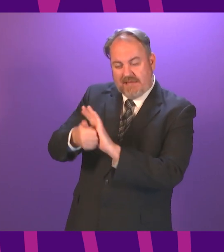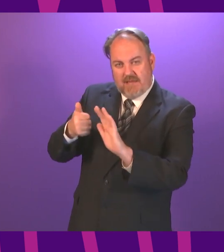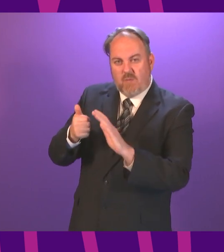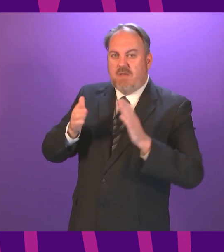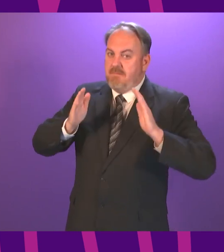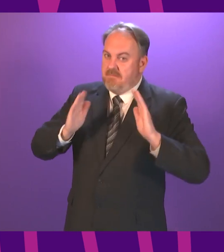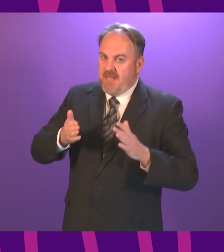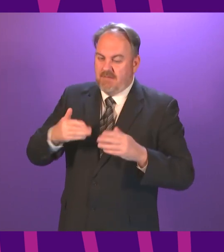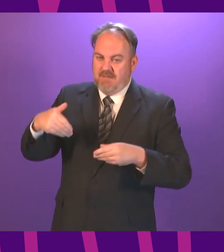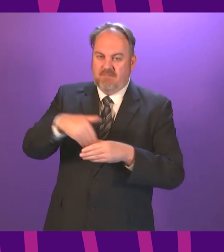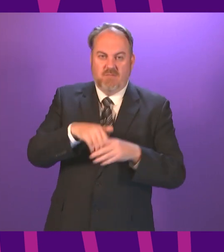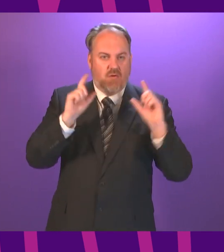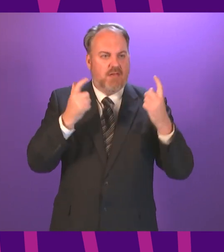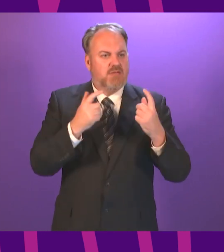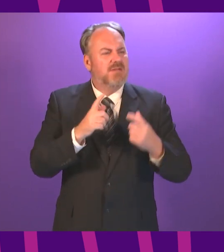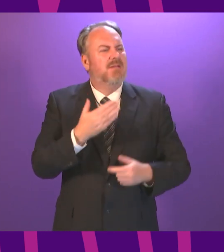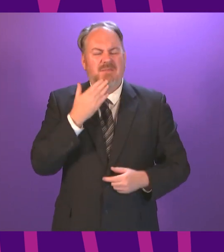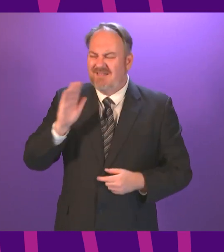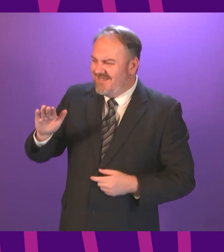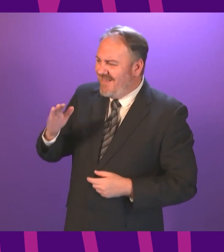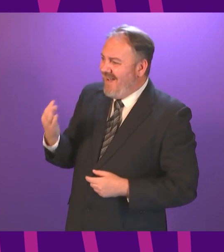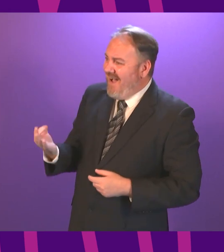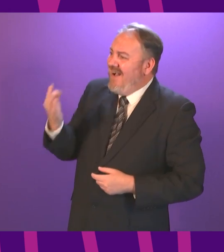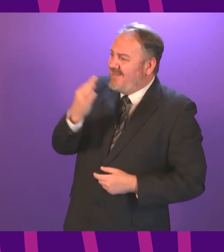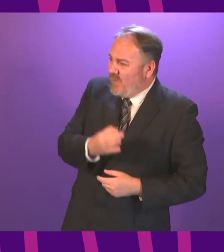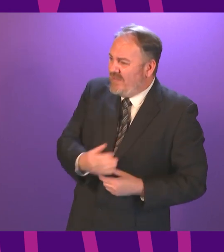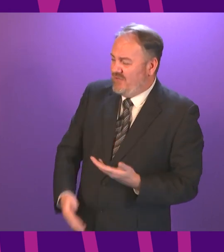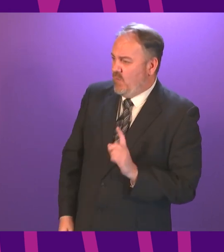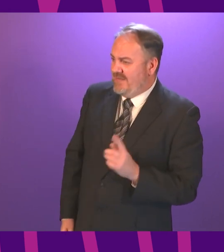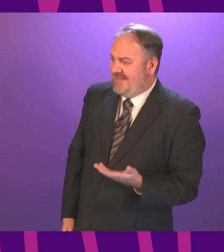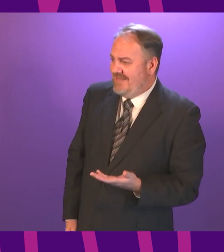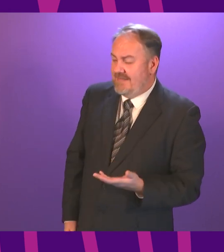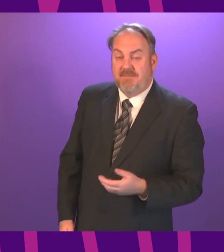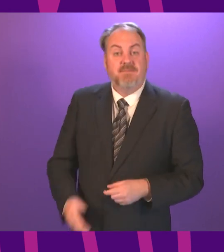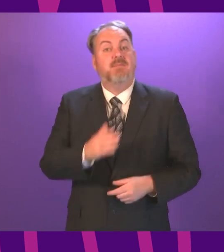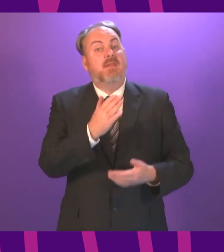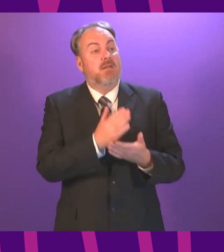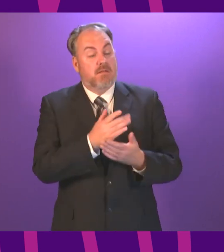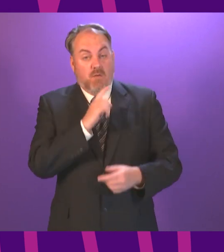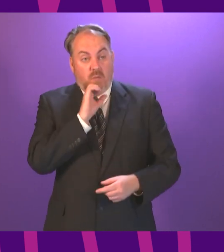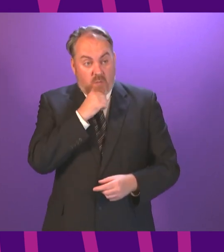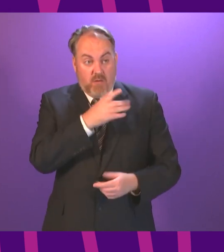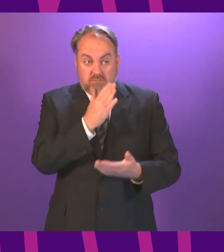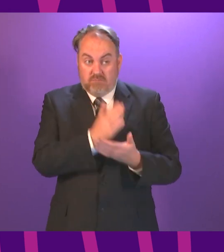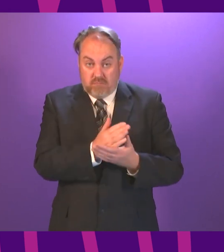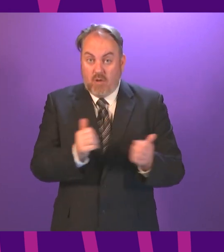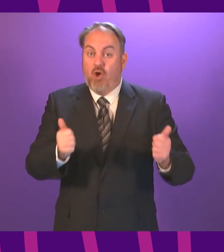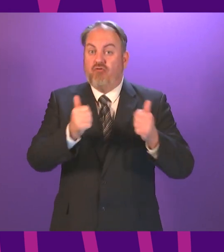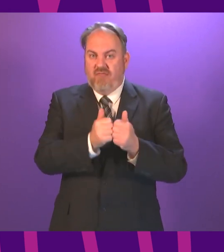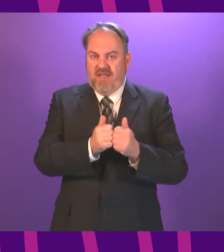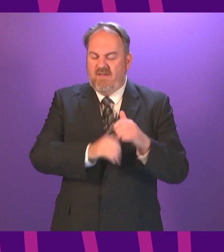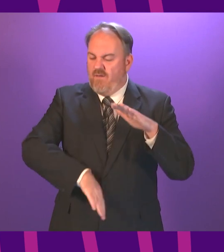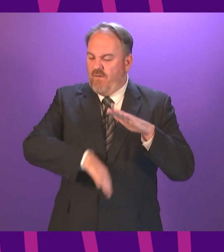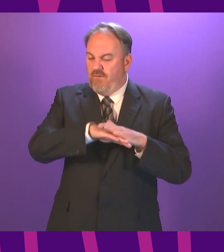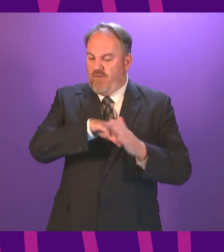effectively, then it must commit to properly funding colleges. Will the Minister commit to full